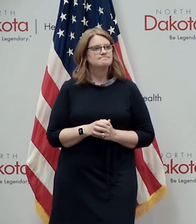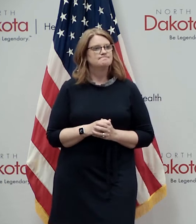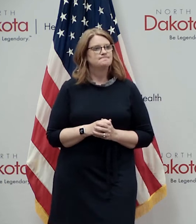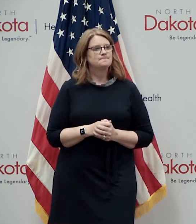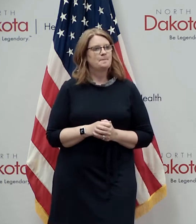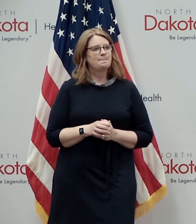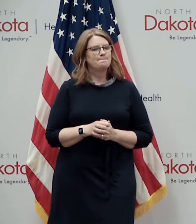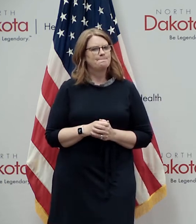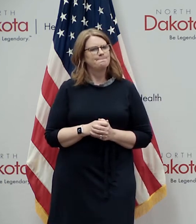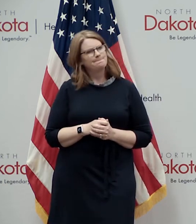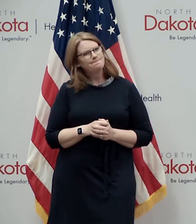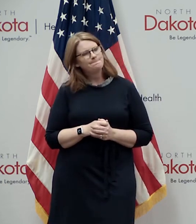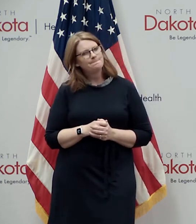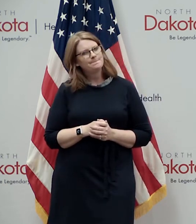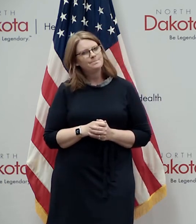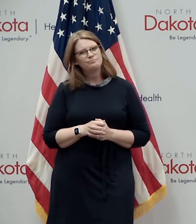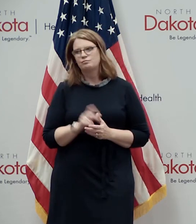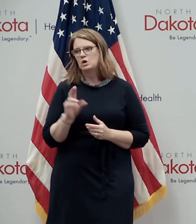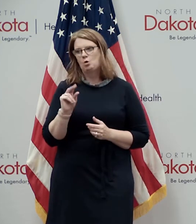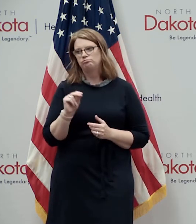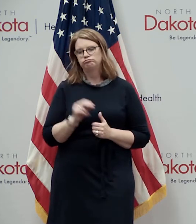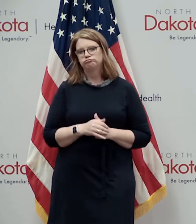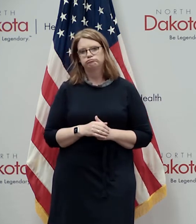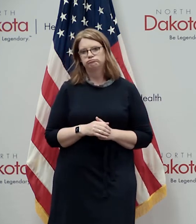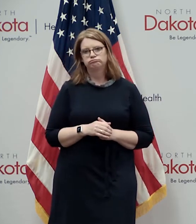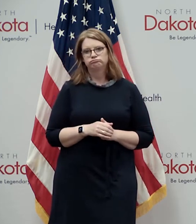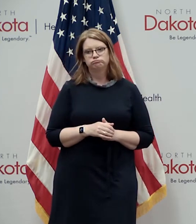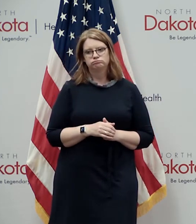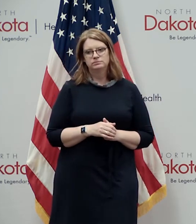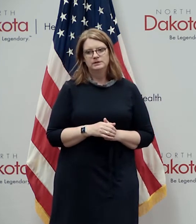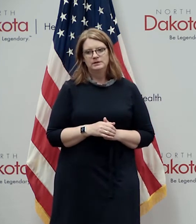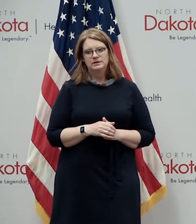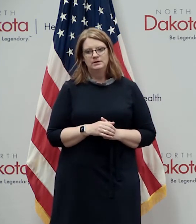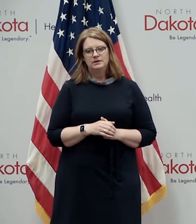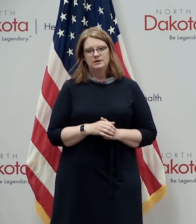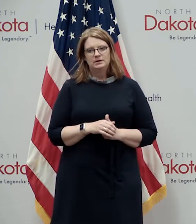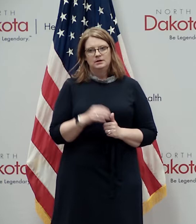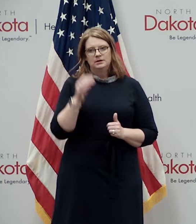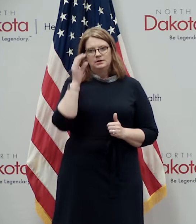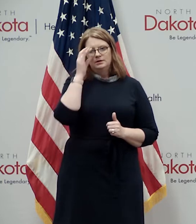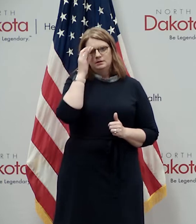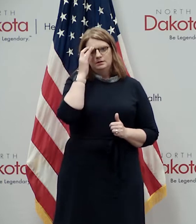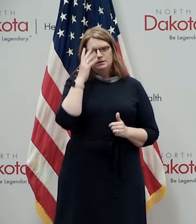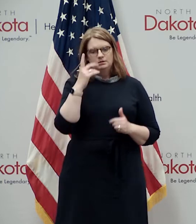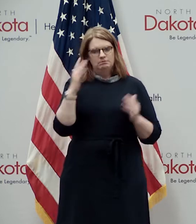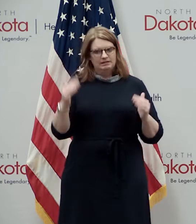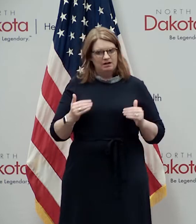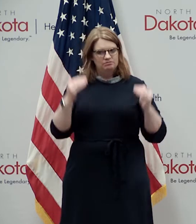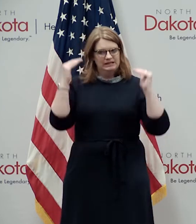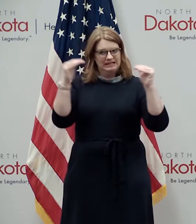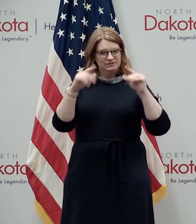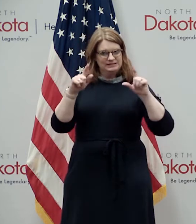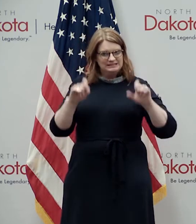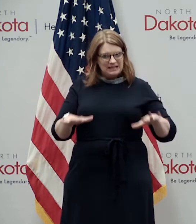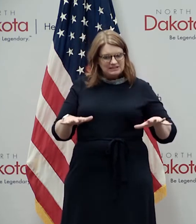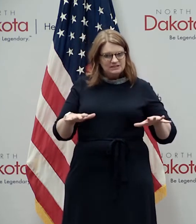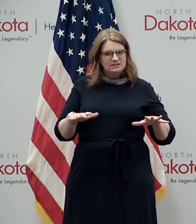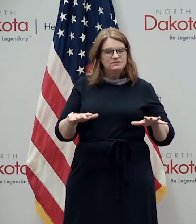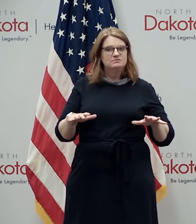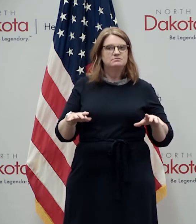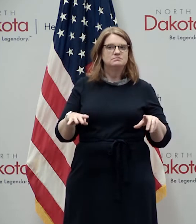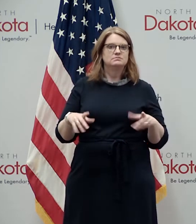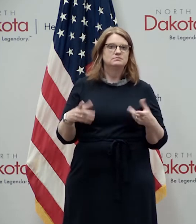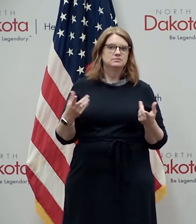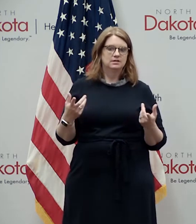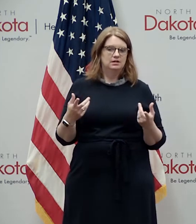a good question but answer is no i feel like that all the with the increased testing uh simultaneous with our